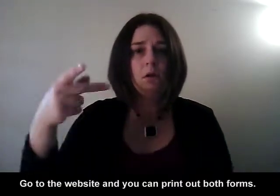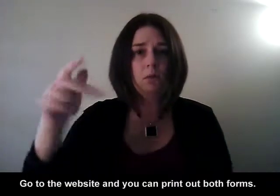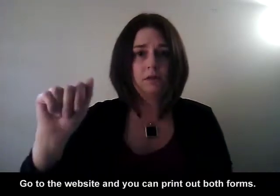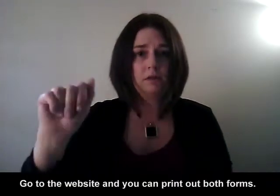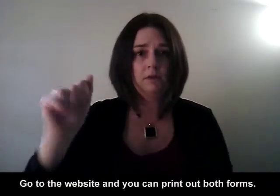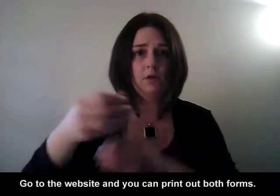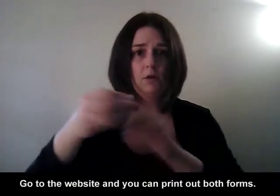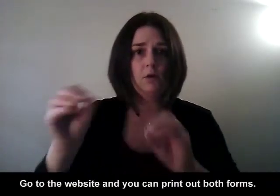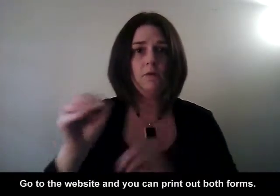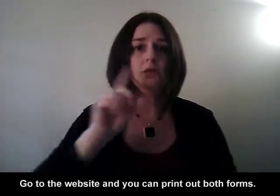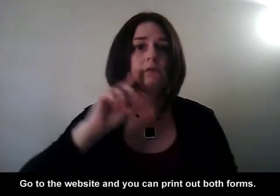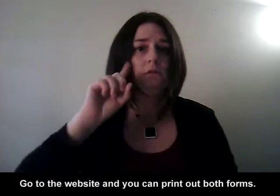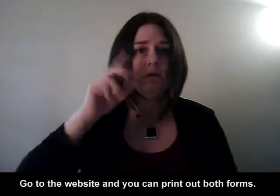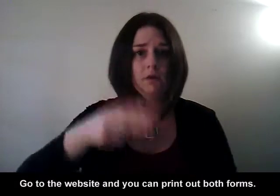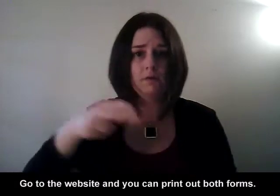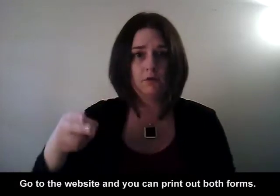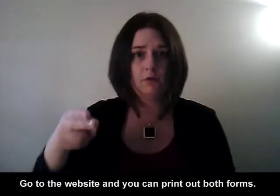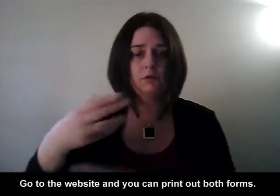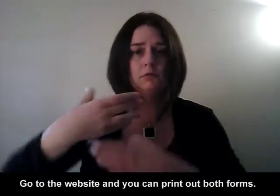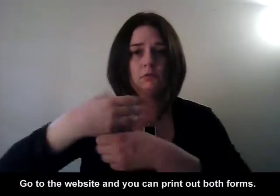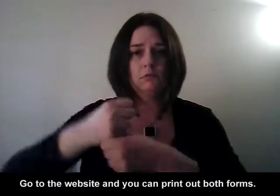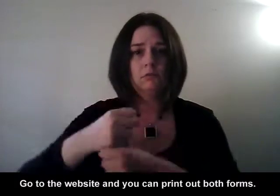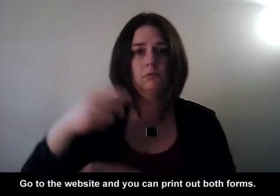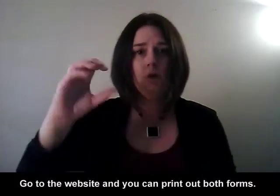Go to the website and you can print out both forms.